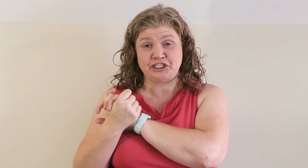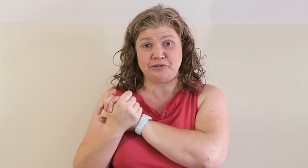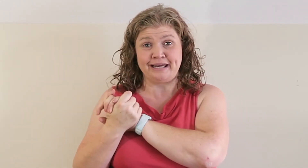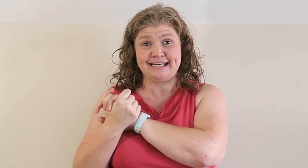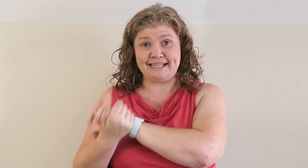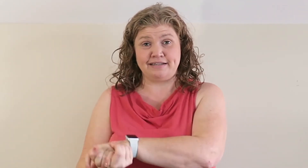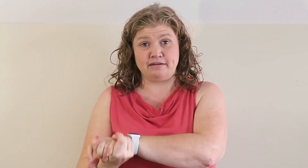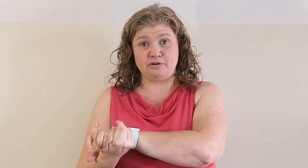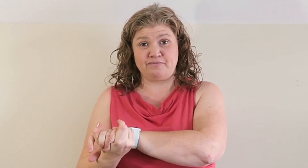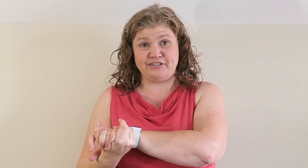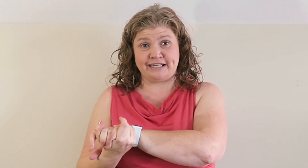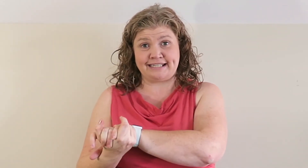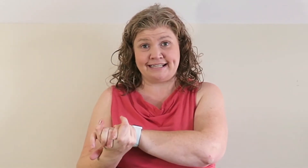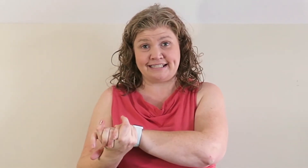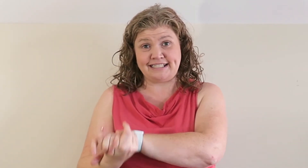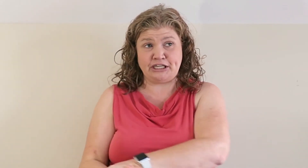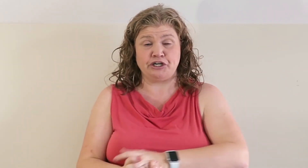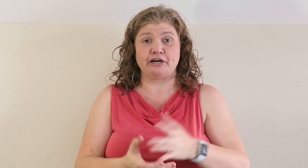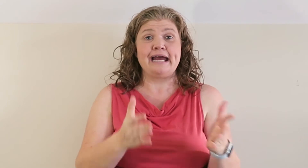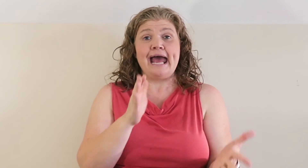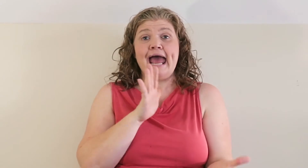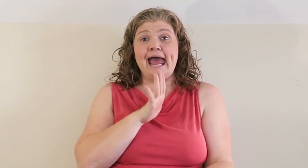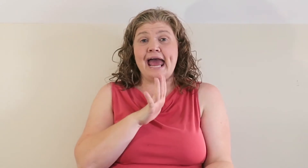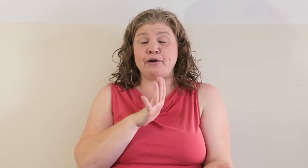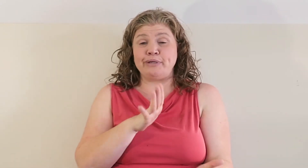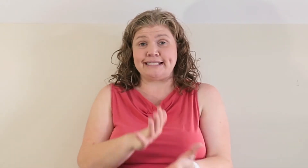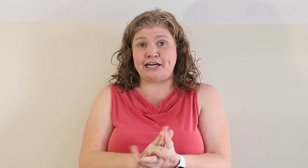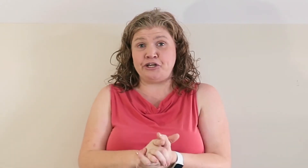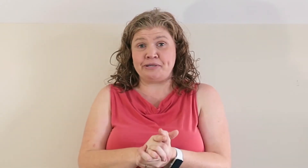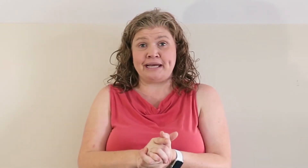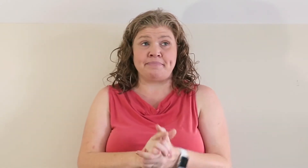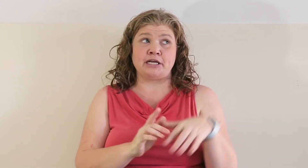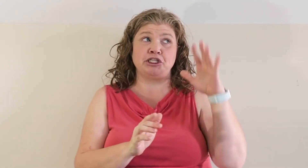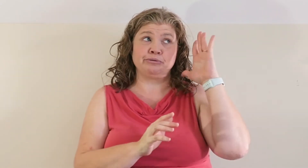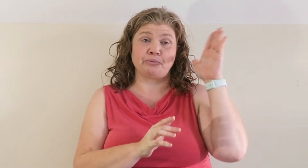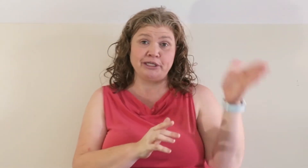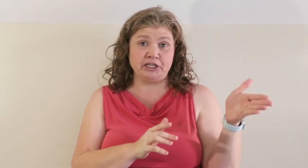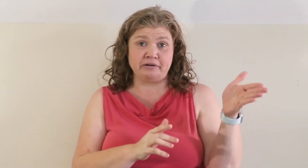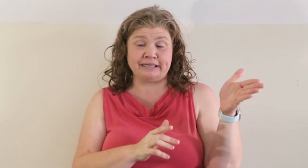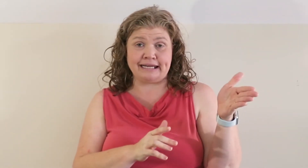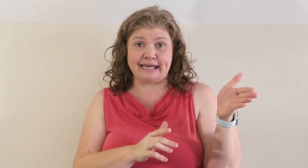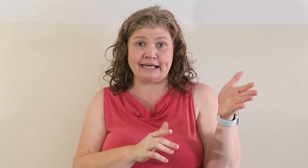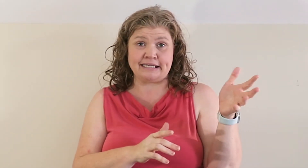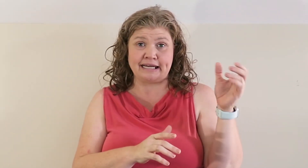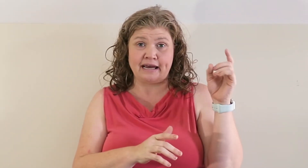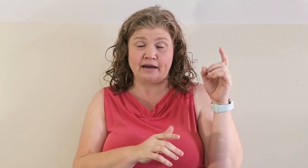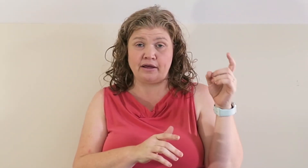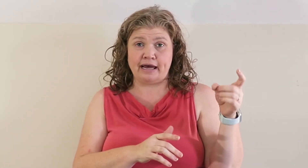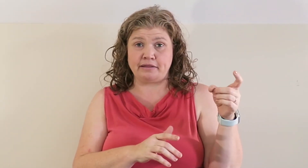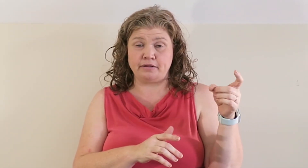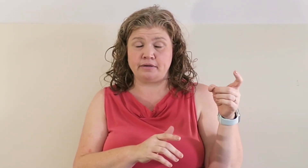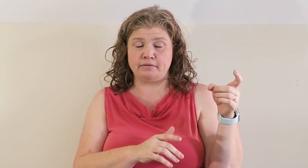is doing physics as a senior. And we decided to do the same thing. She was originally going to take it at the